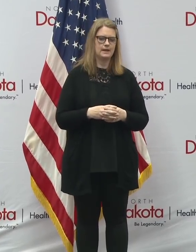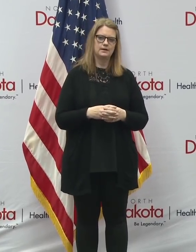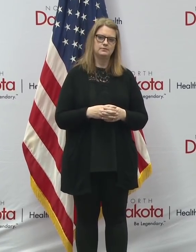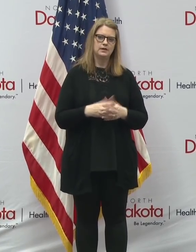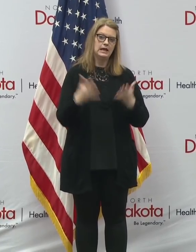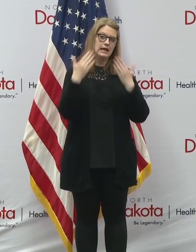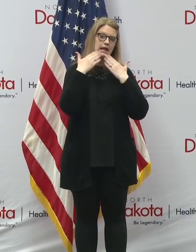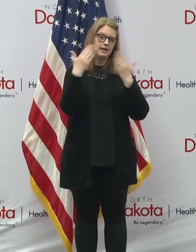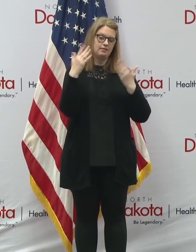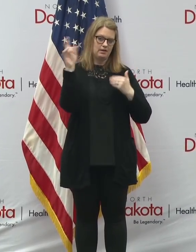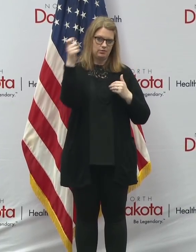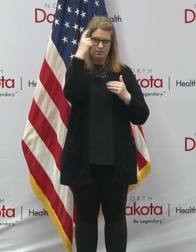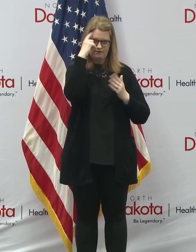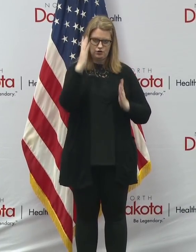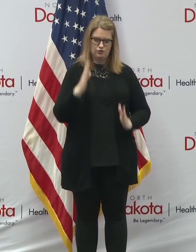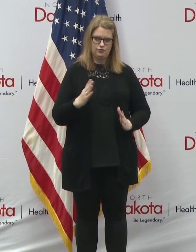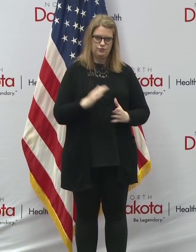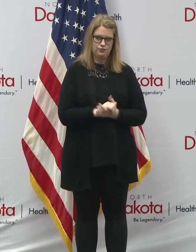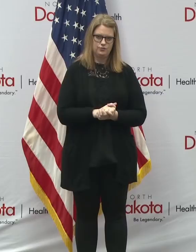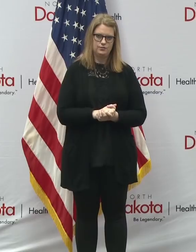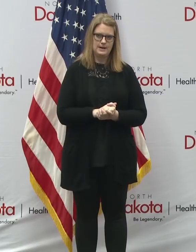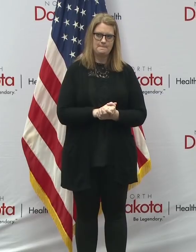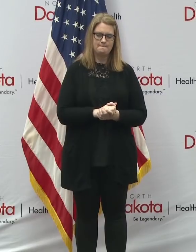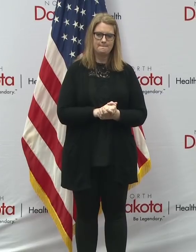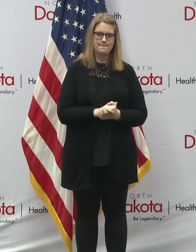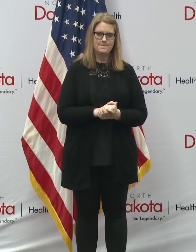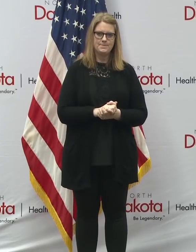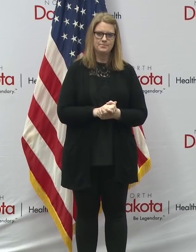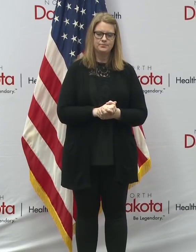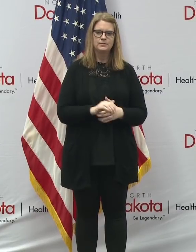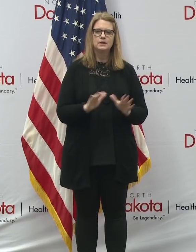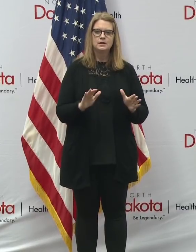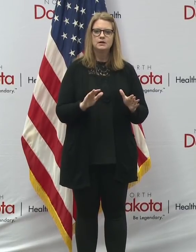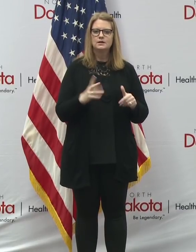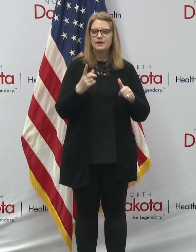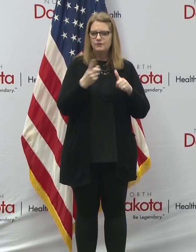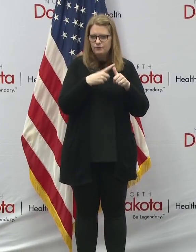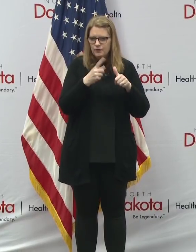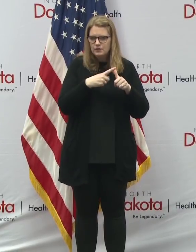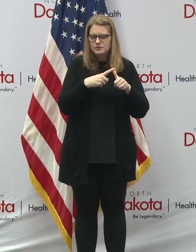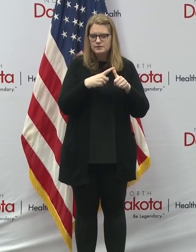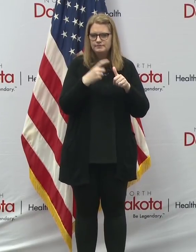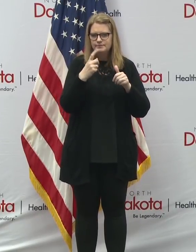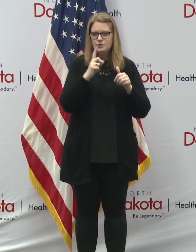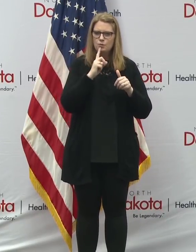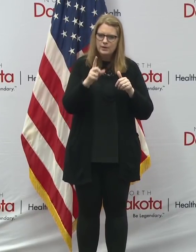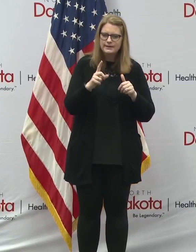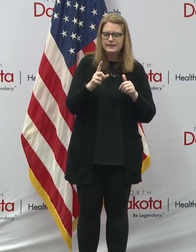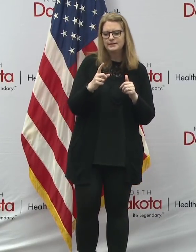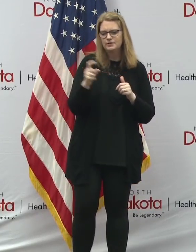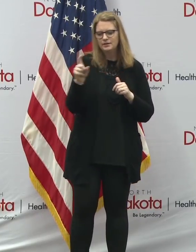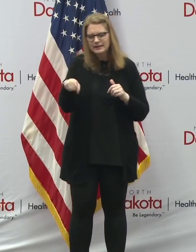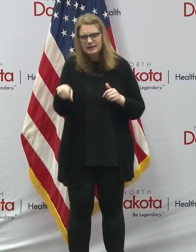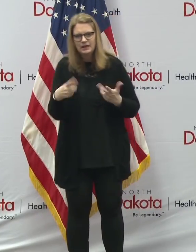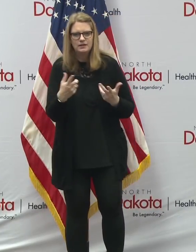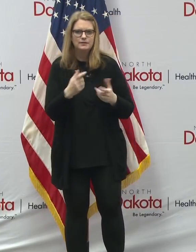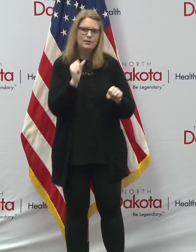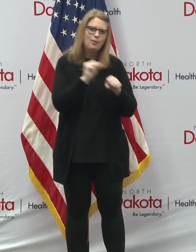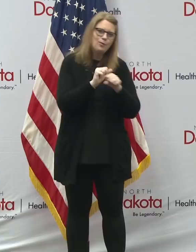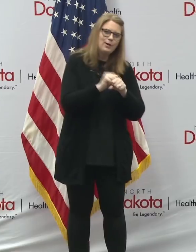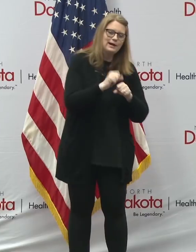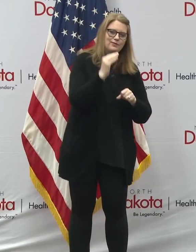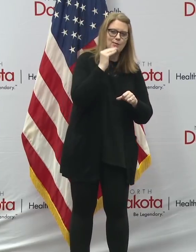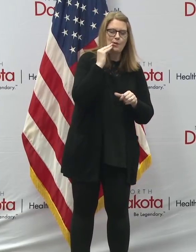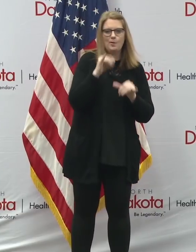Chris. Thank you, Governor. First, I think just to understand the need, I think we've heard a lot about talk about working from home,